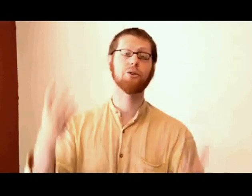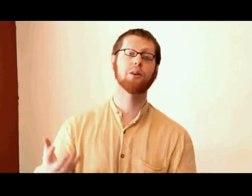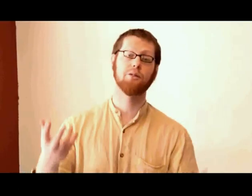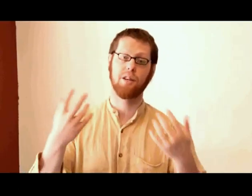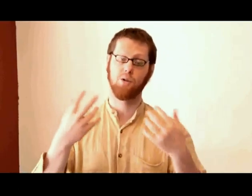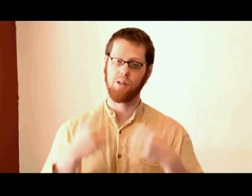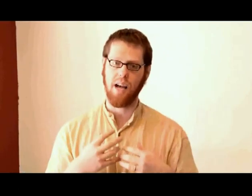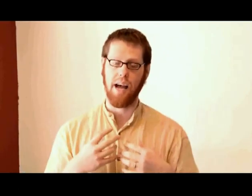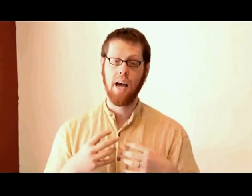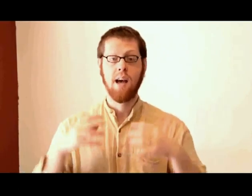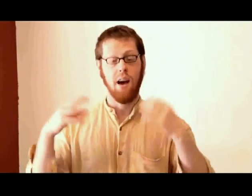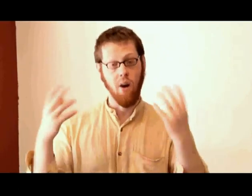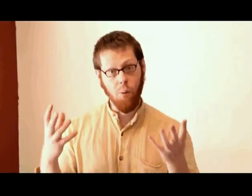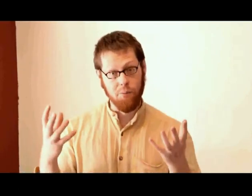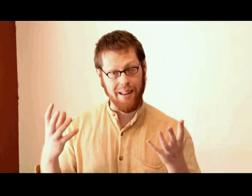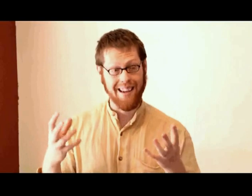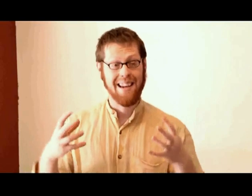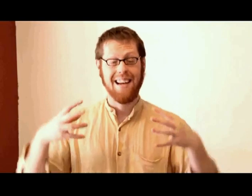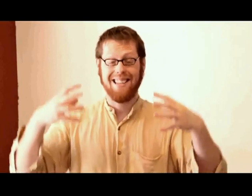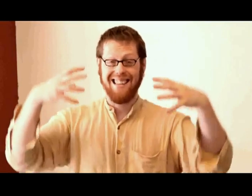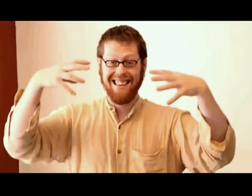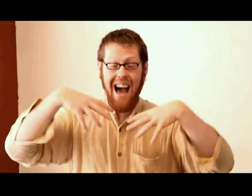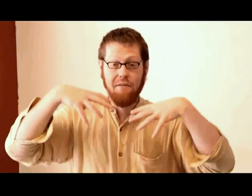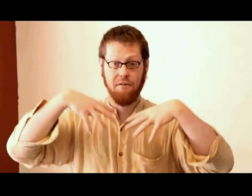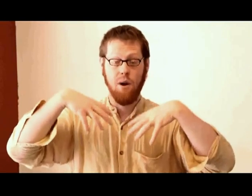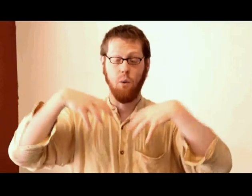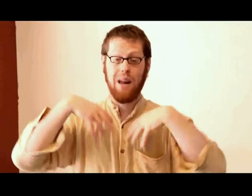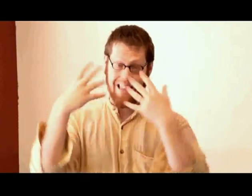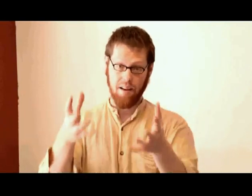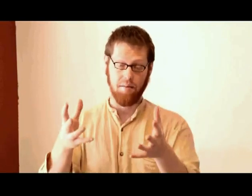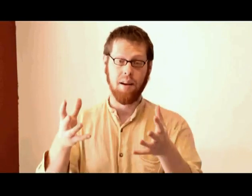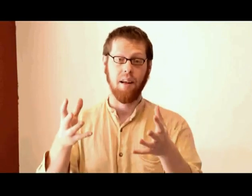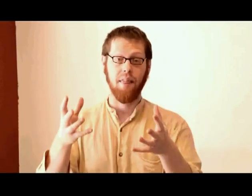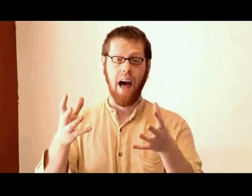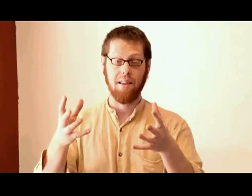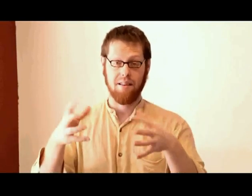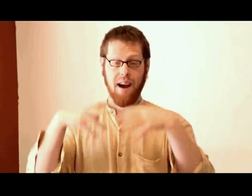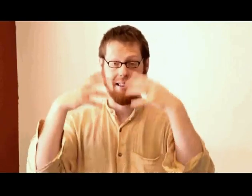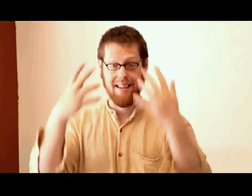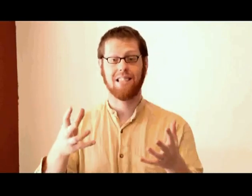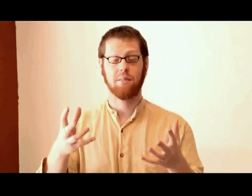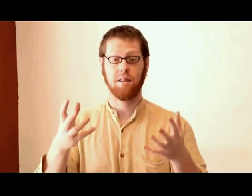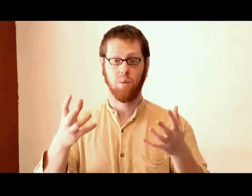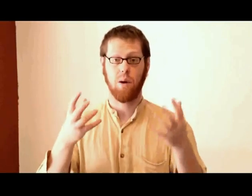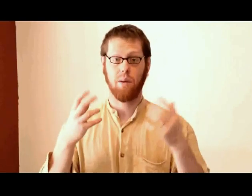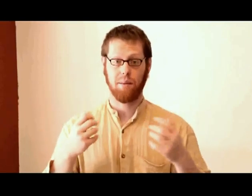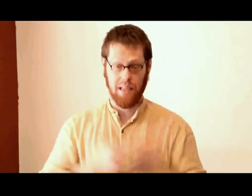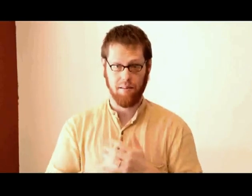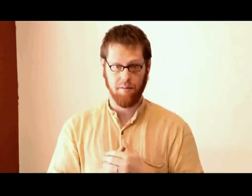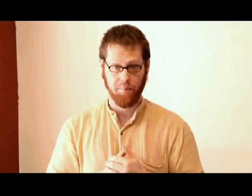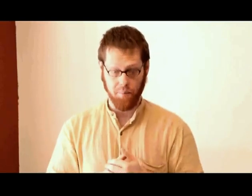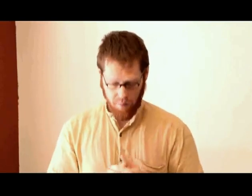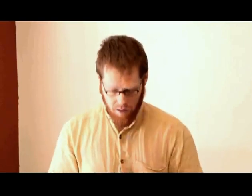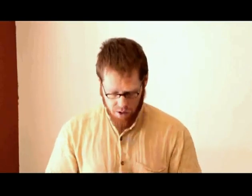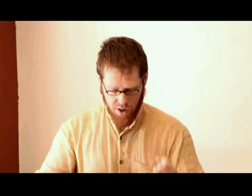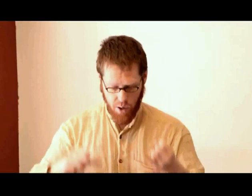those creeds are things we say. And hopefully, it's the life we live that is in fact a testament to what we believe. So,